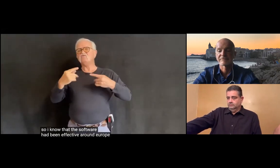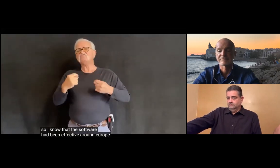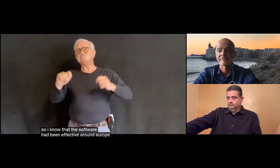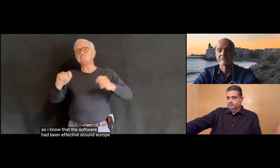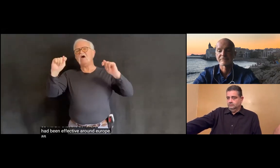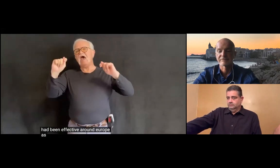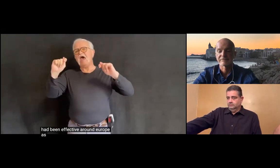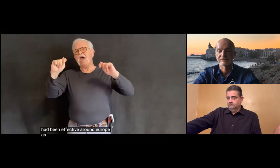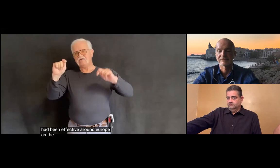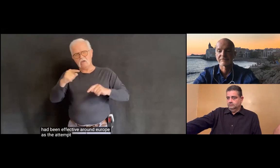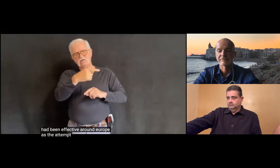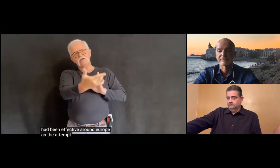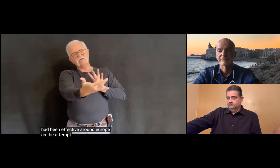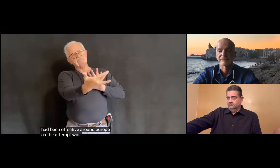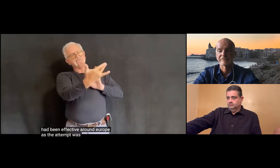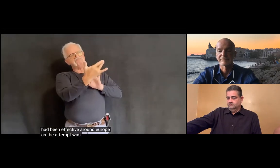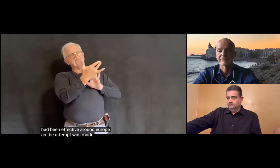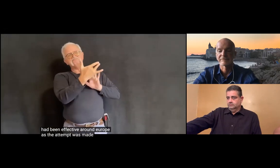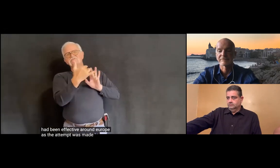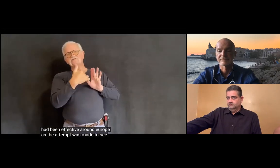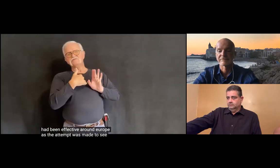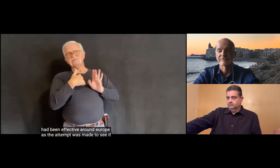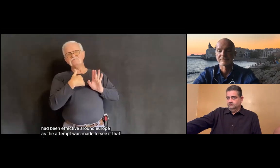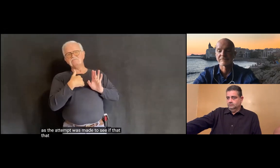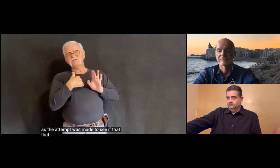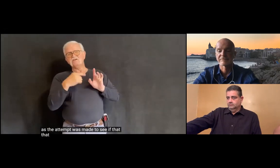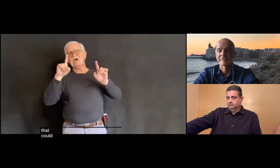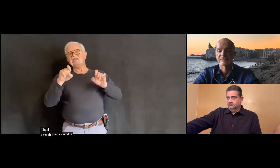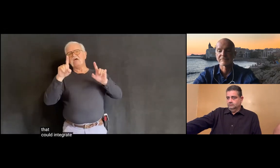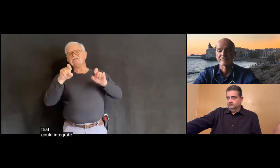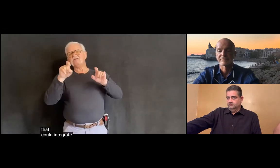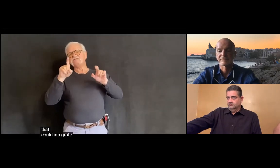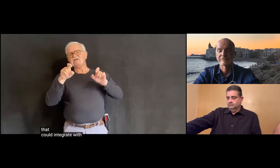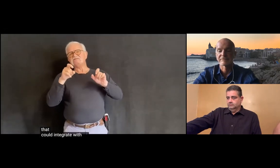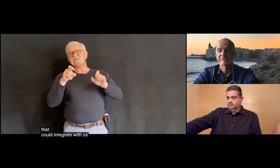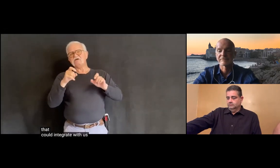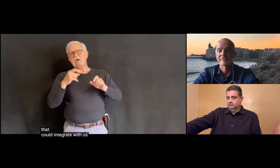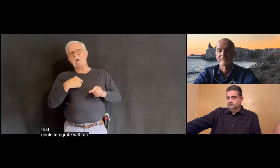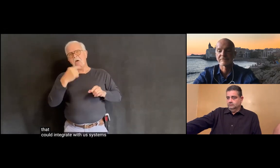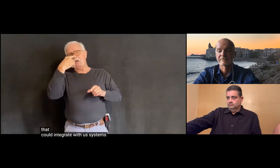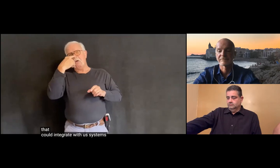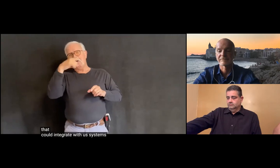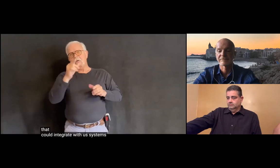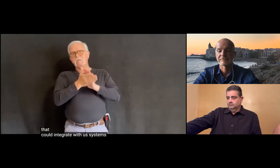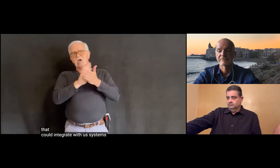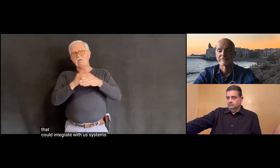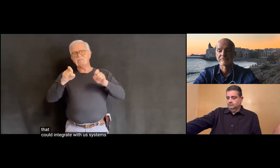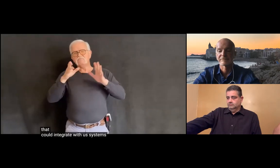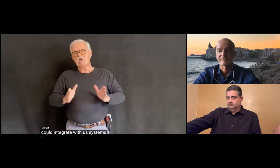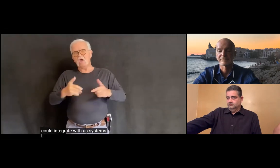and because that could integrate with U.S. systems,